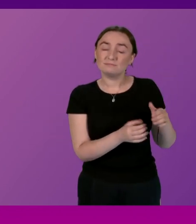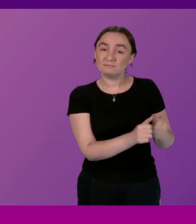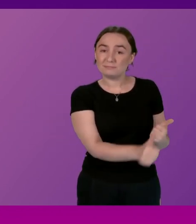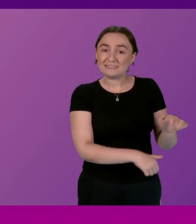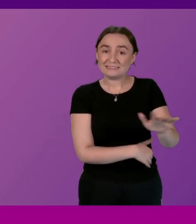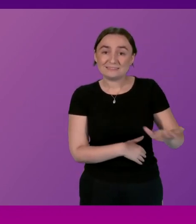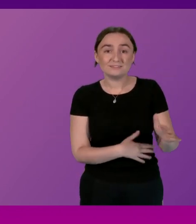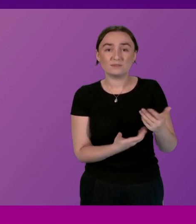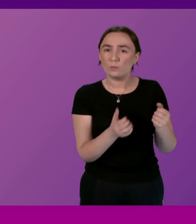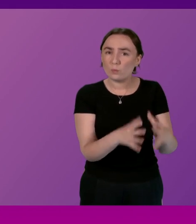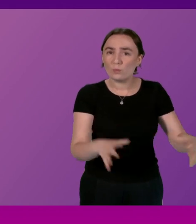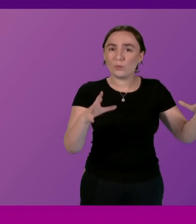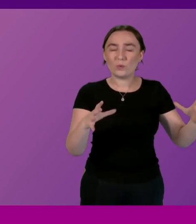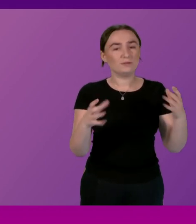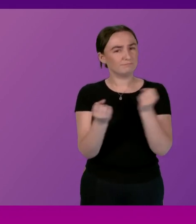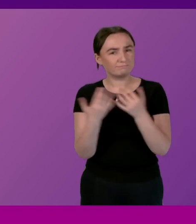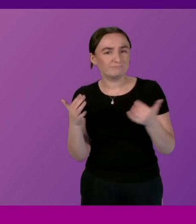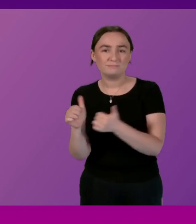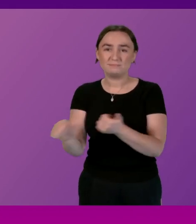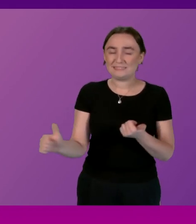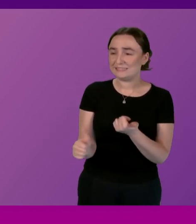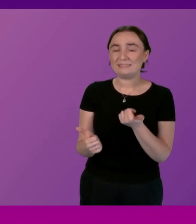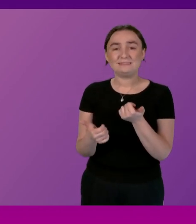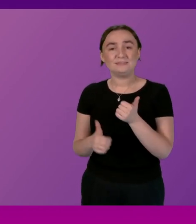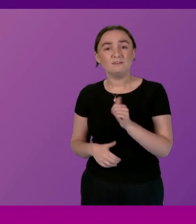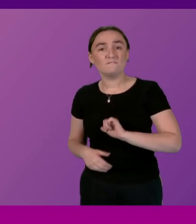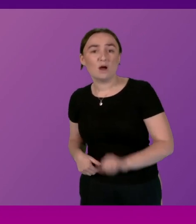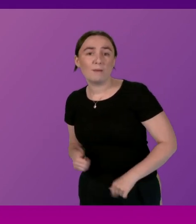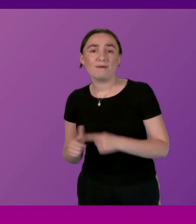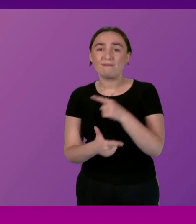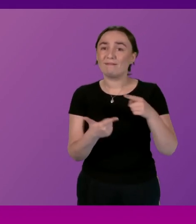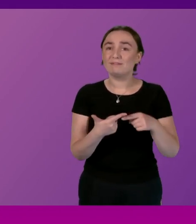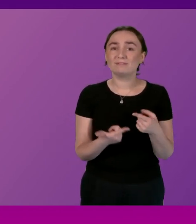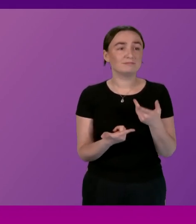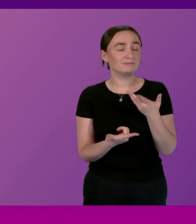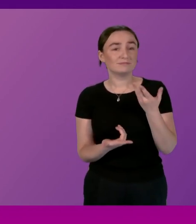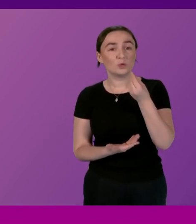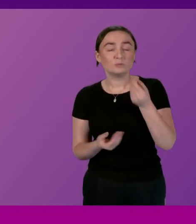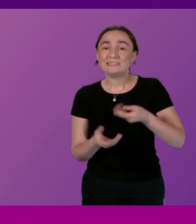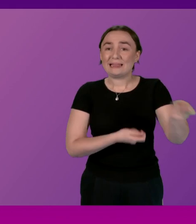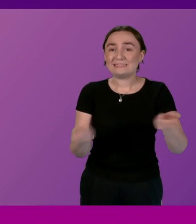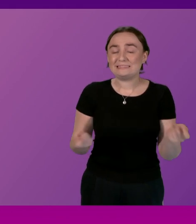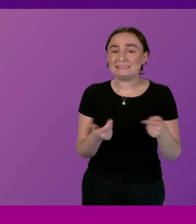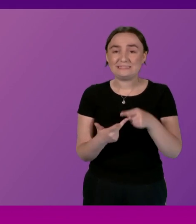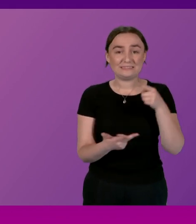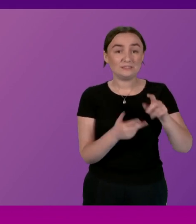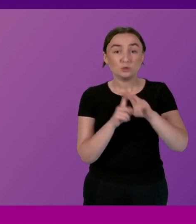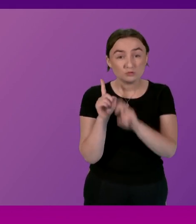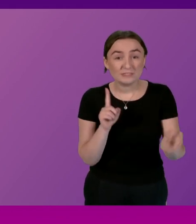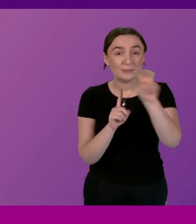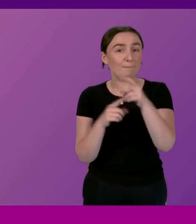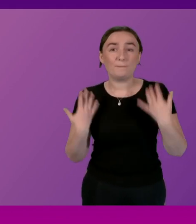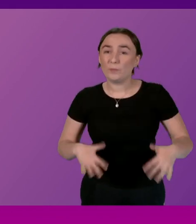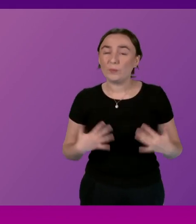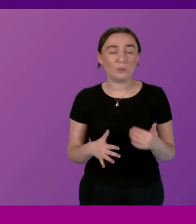in Scotland agriculture hospitality tourism are great avenues great